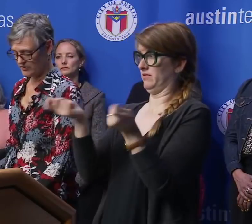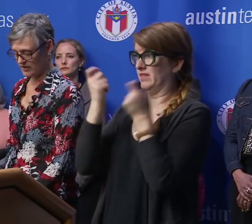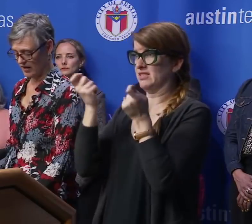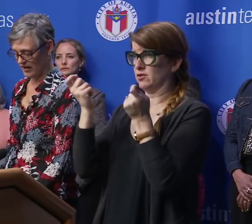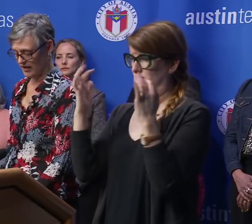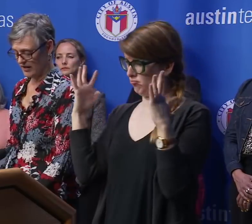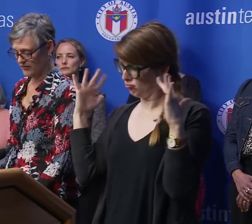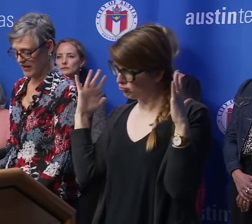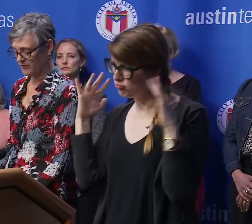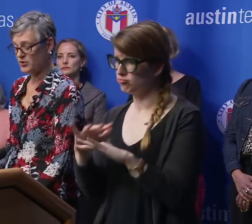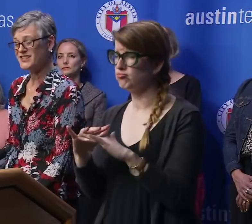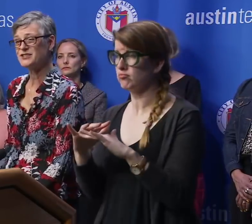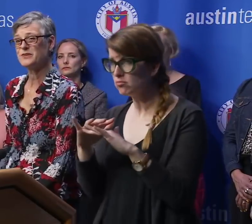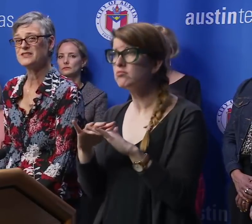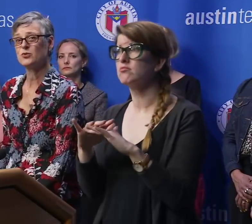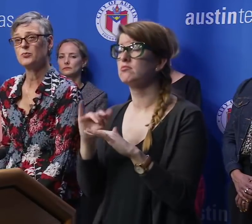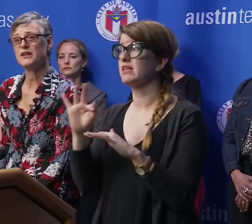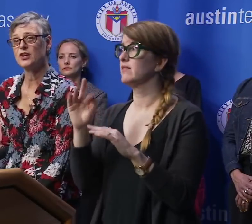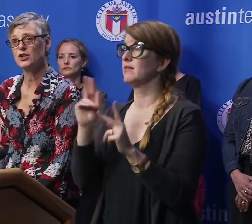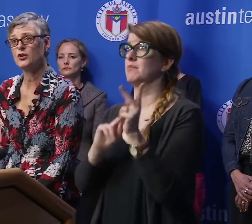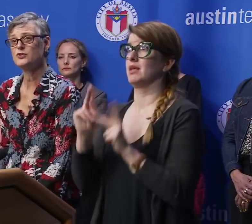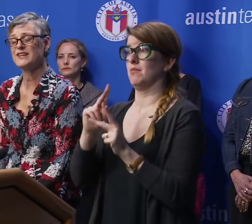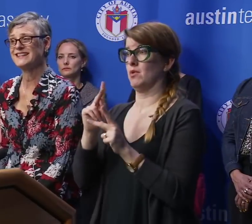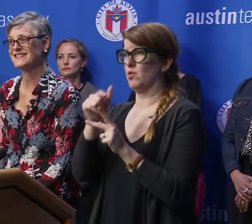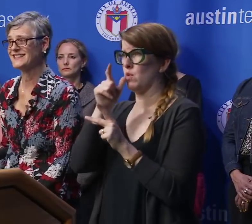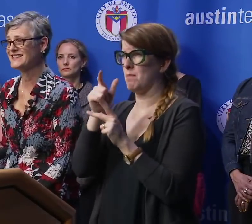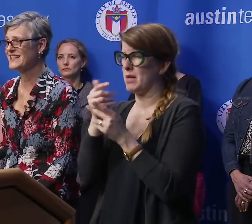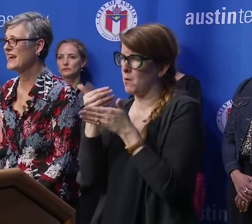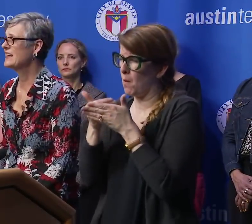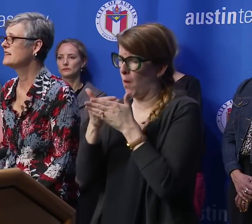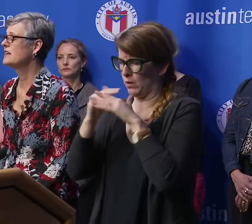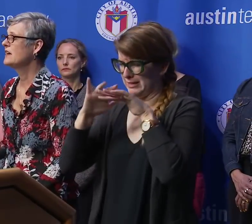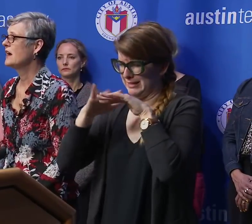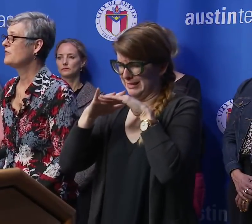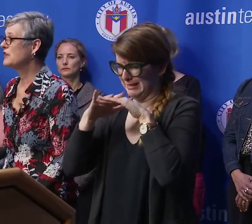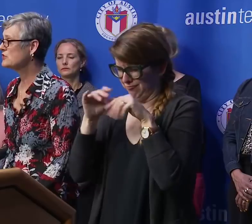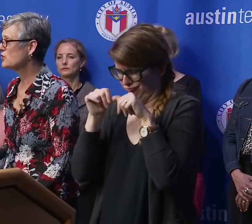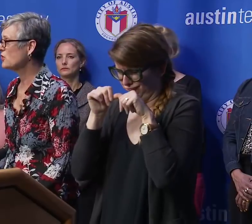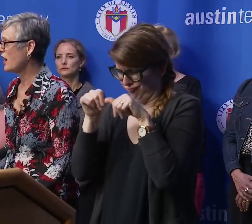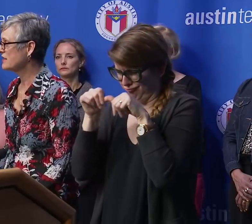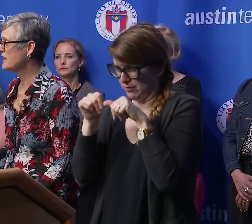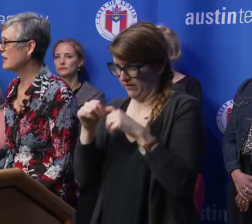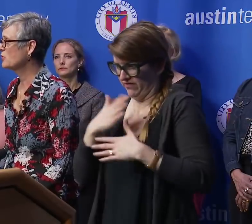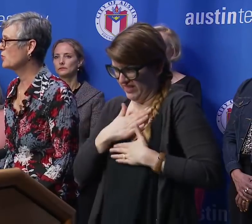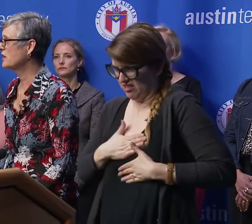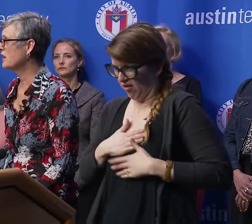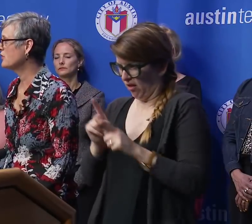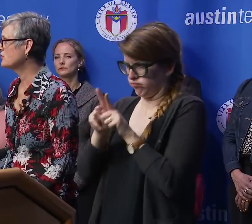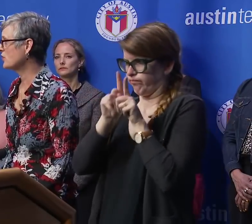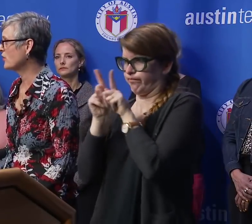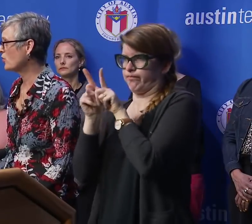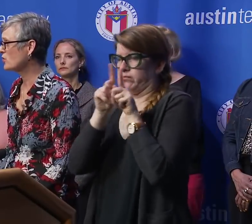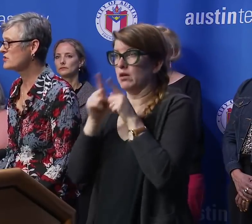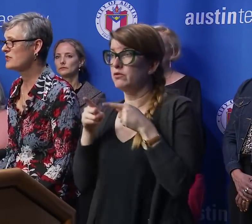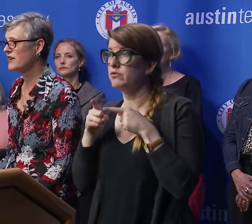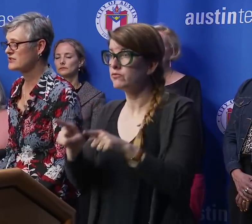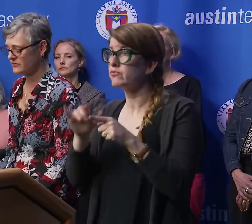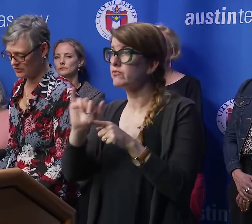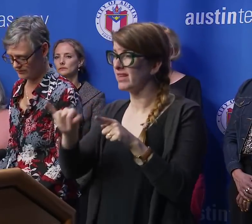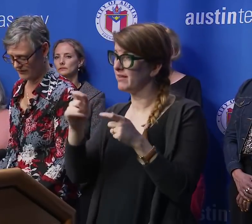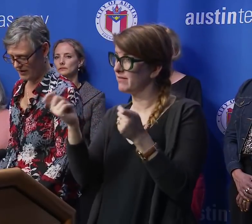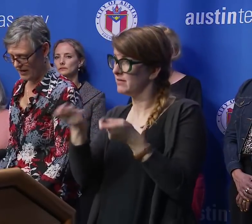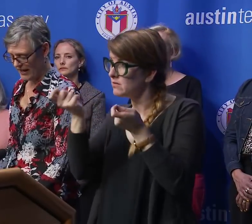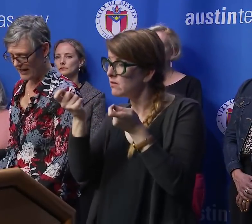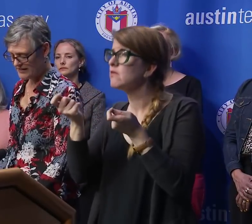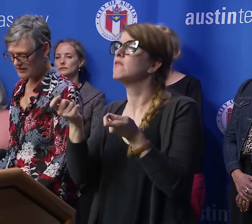gatherings, if they have participants that will be in close and sustained physical contact with one another during the course of the